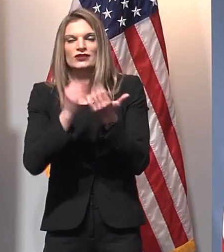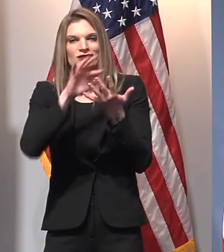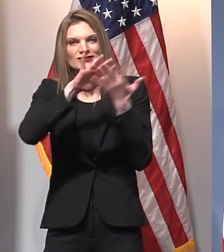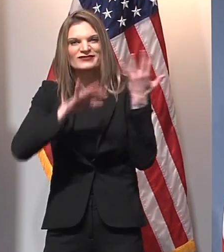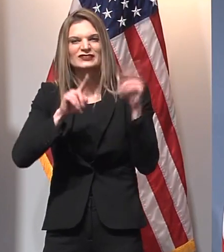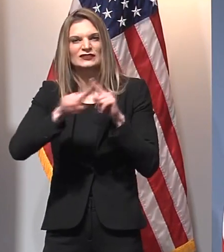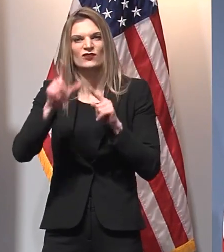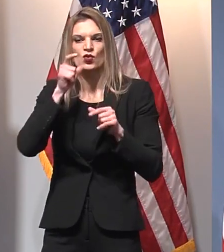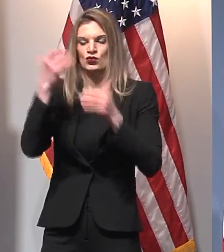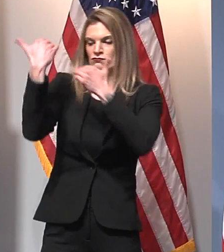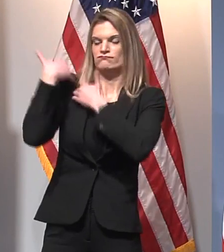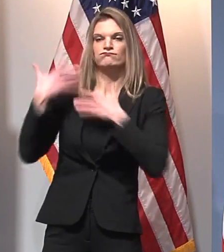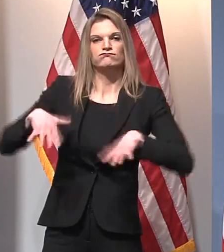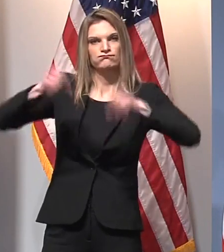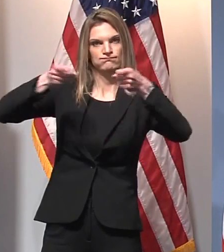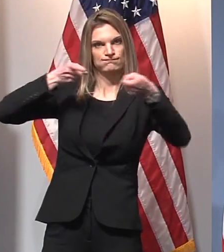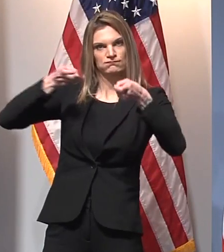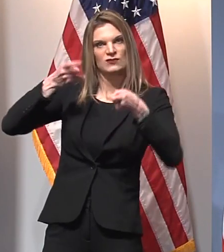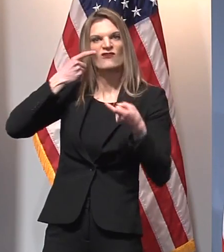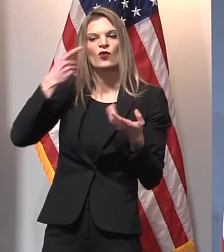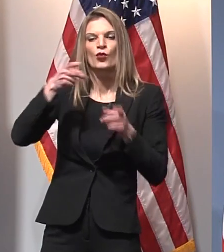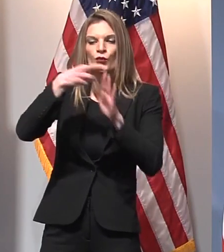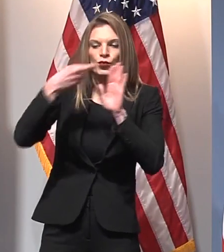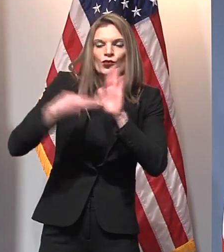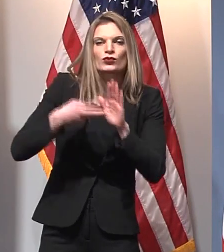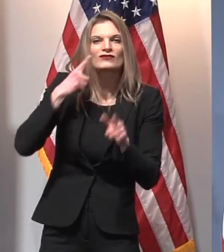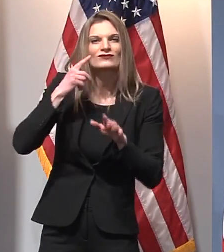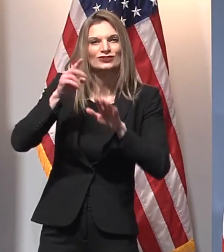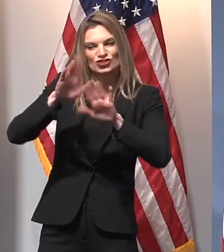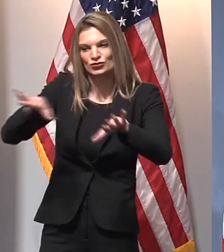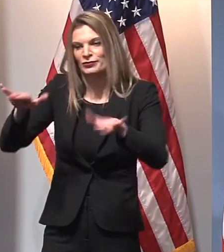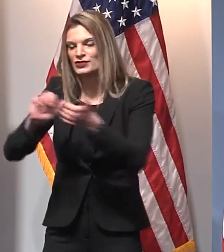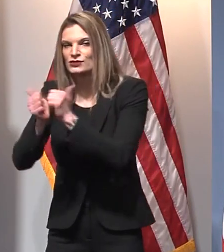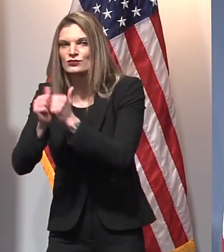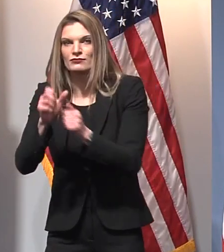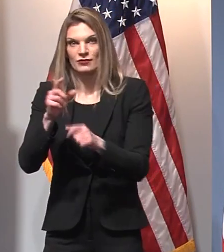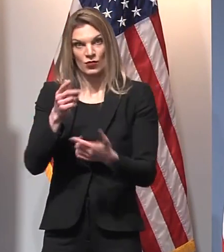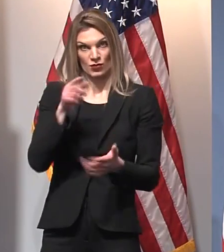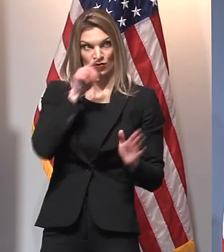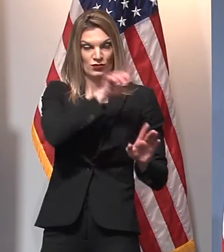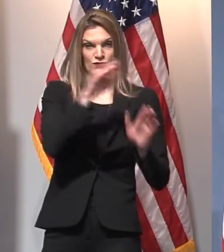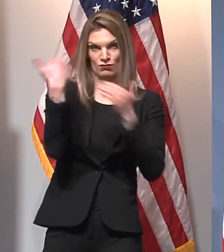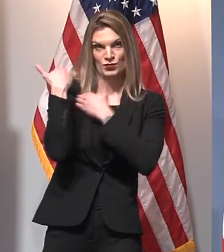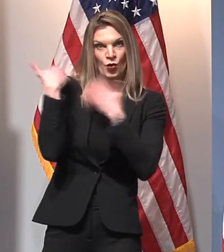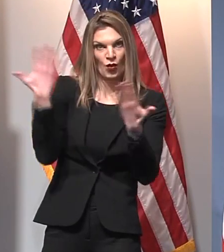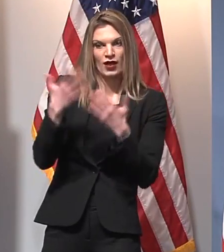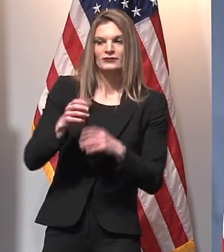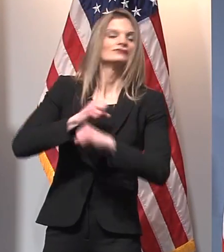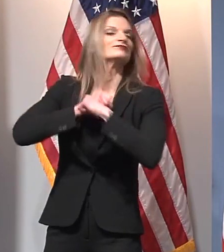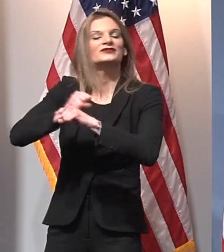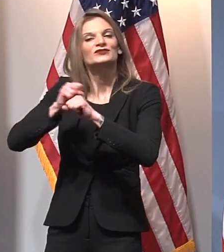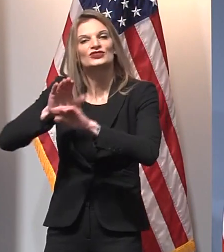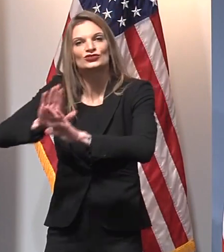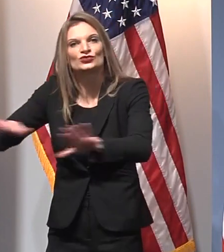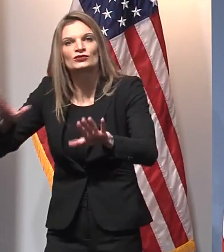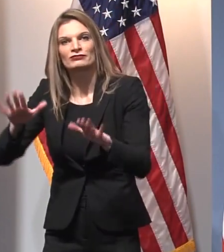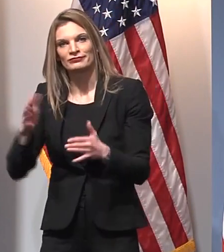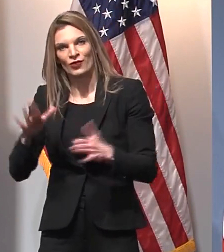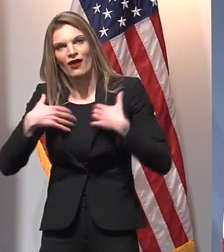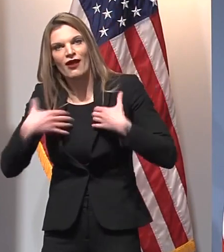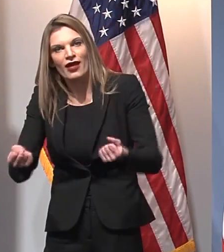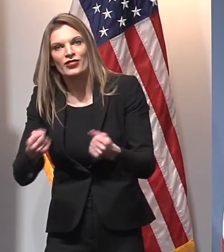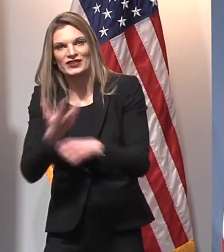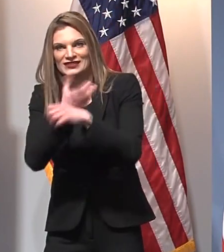organizations that set and enforce rules to ensure the physical health and safety of all participants for an organized sport